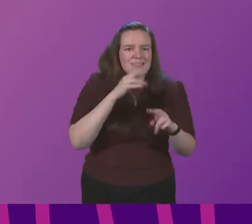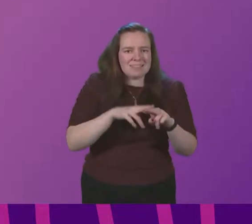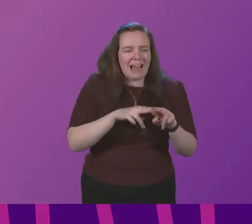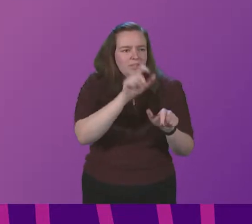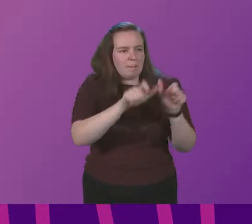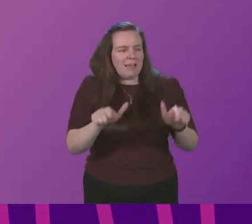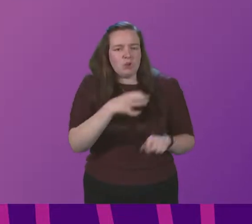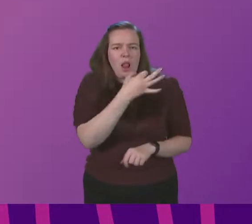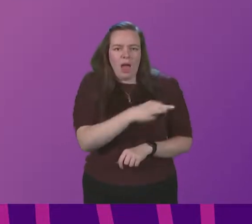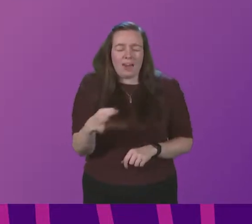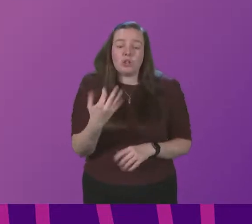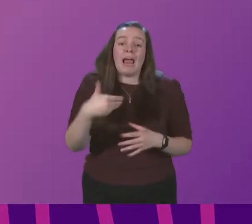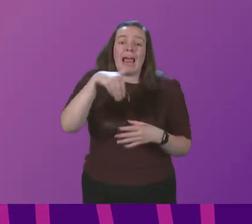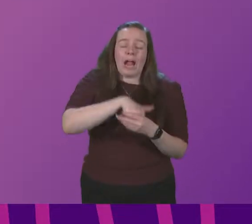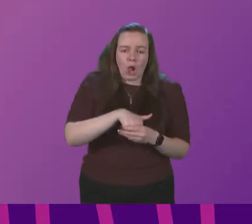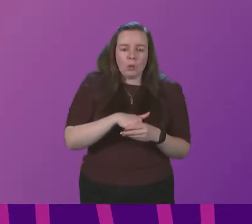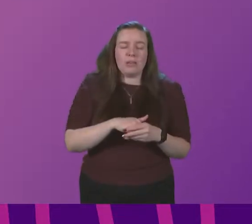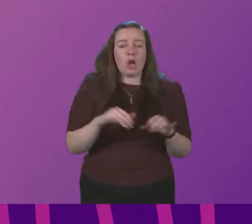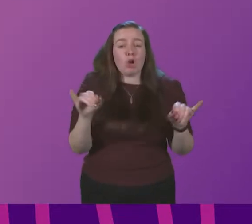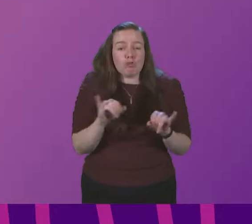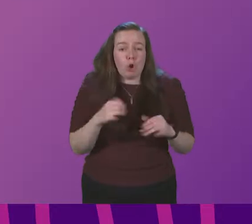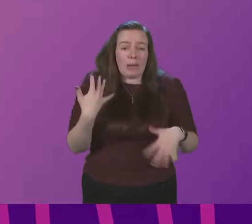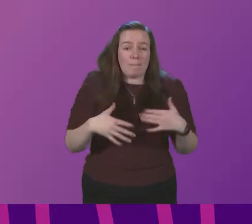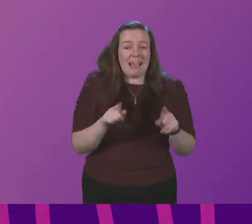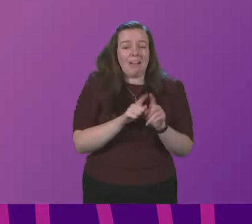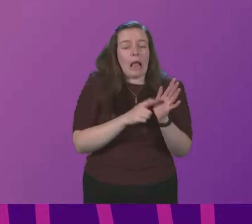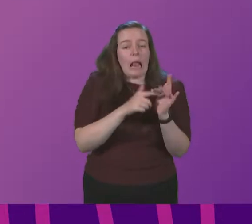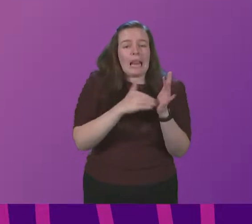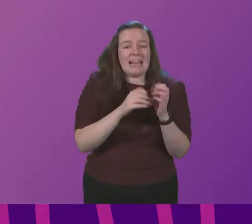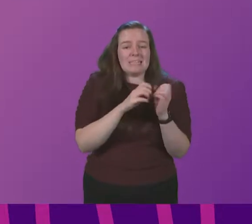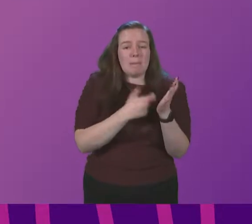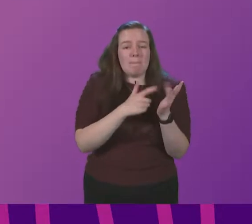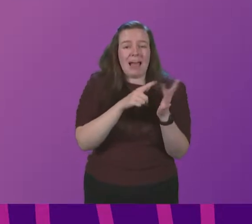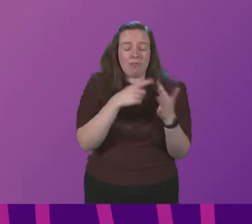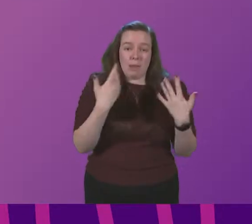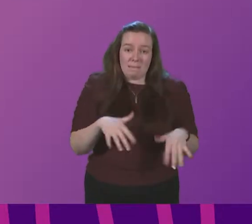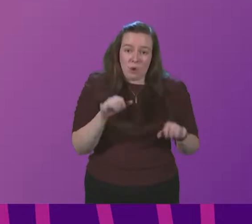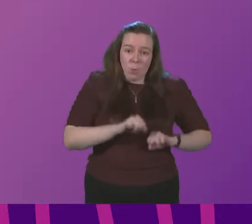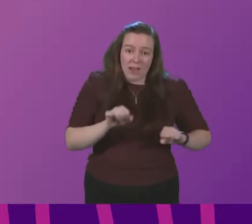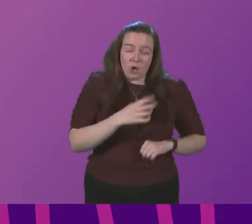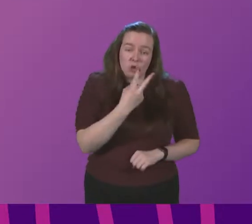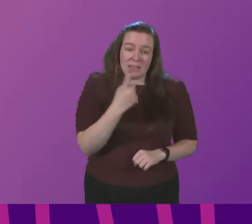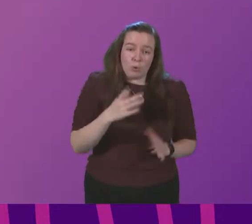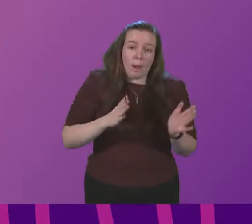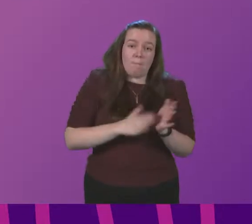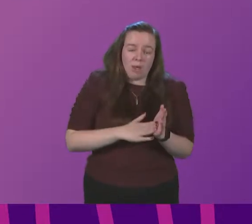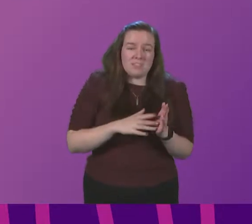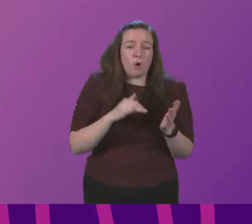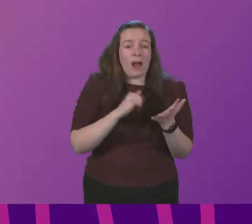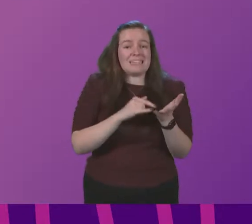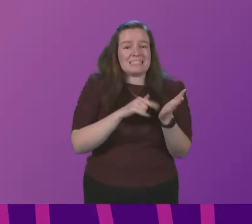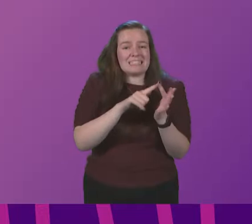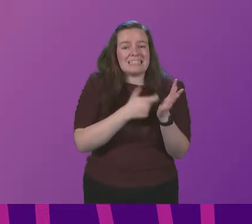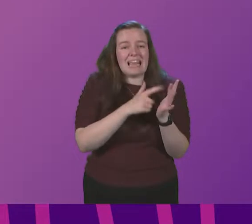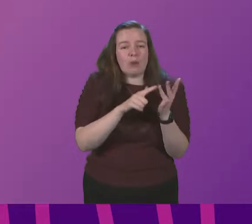in Lanarkshire including chronic pain patients like Liz Barry who has already waited 21 months for a steroid injection